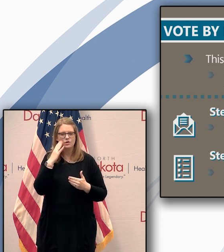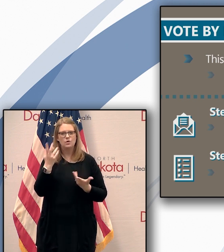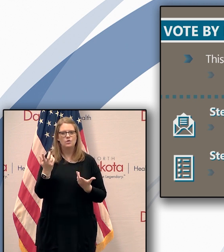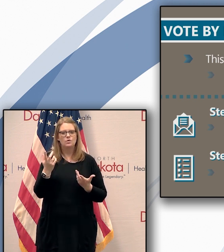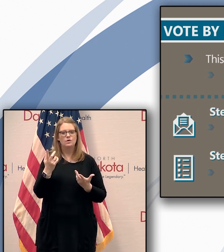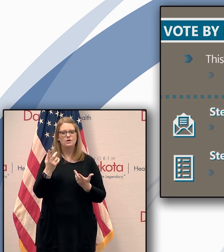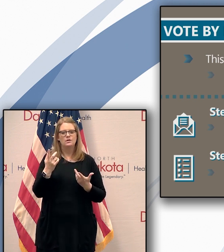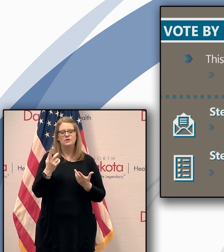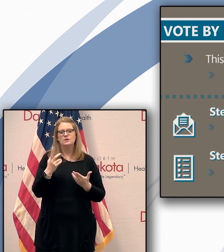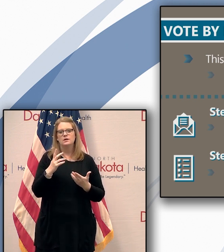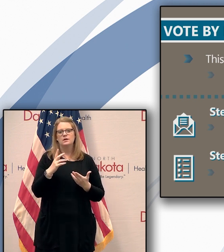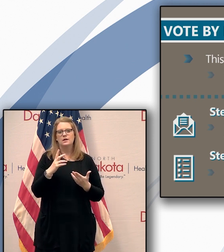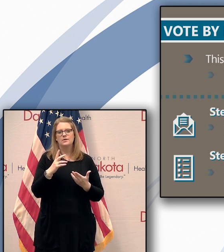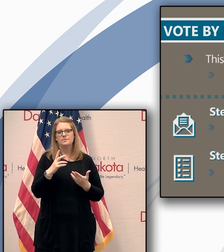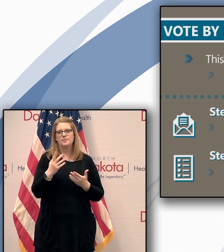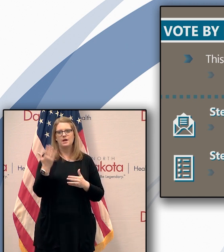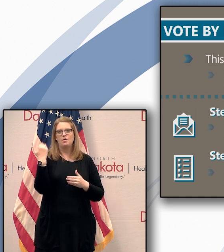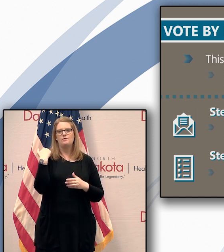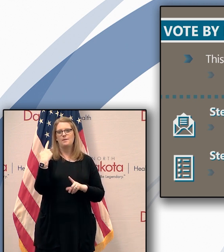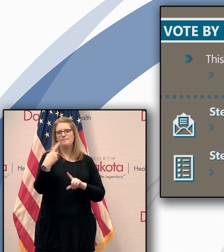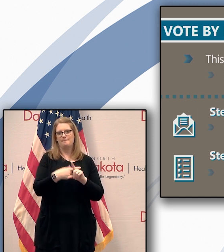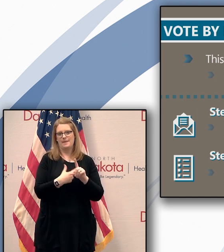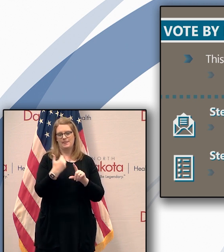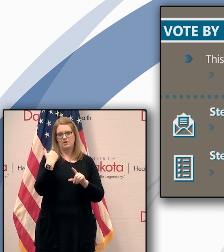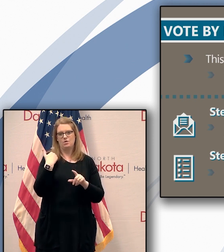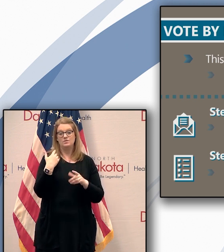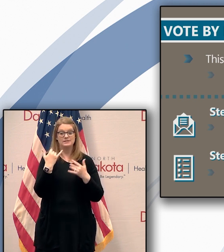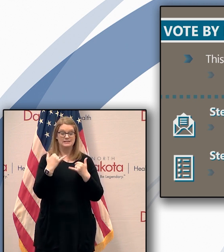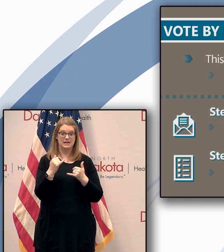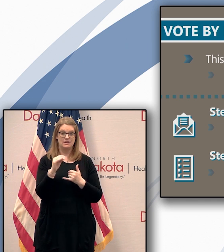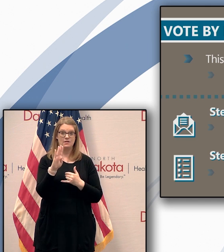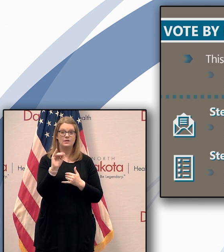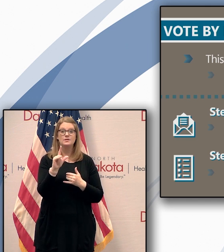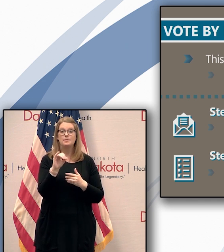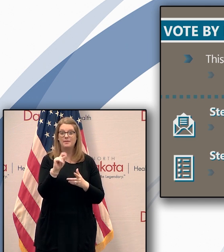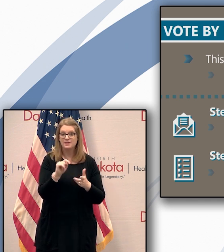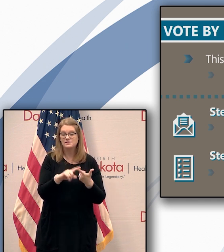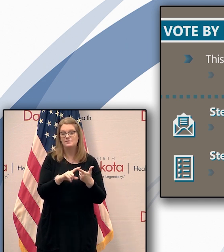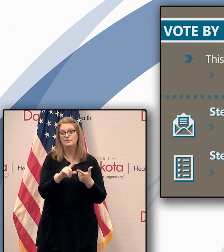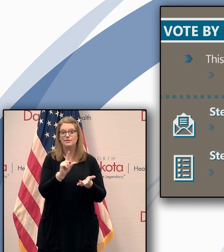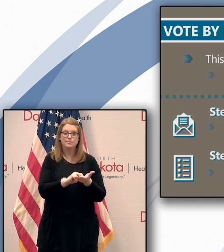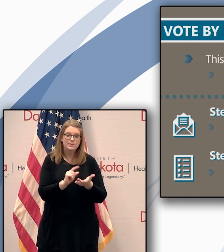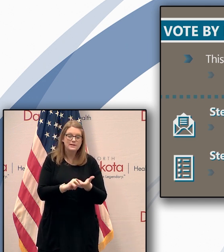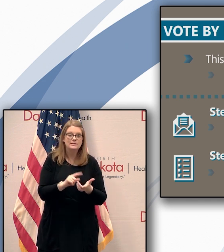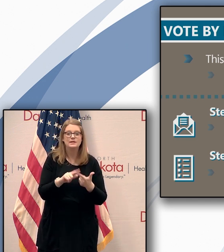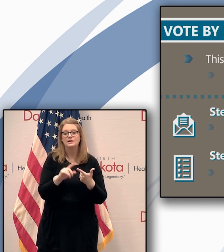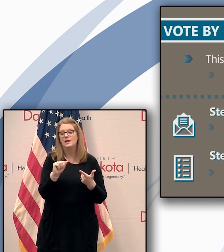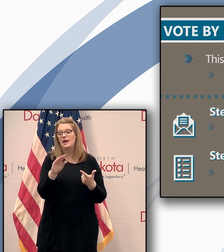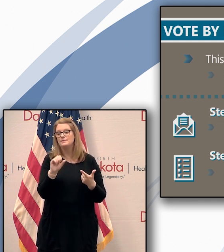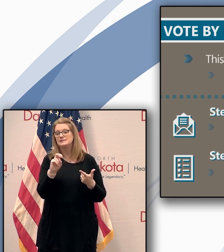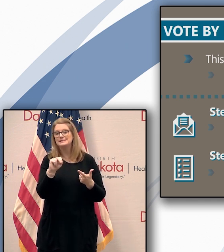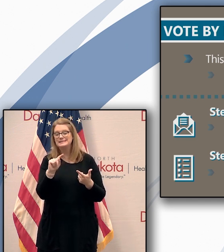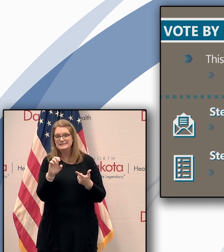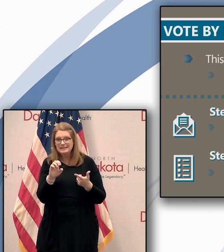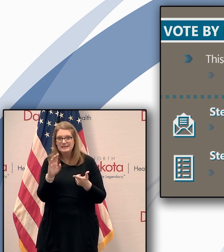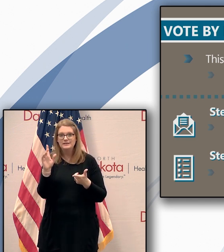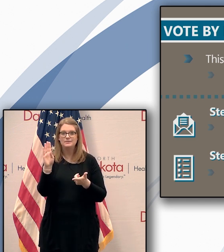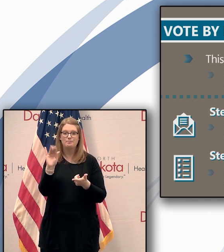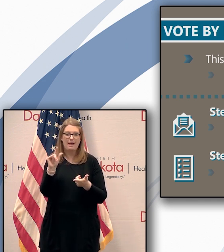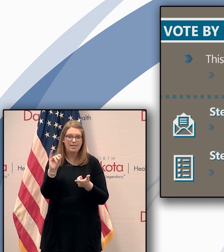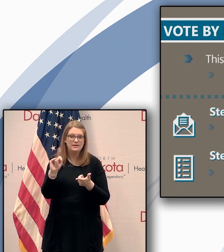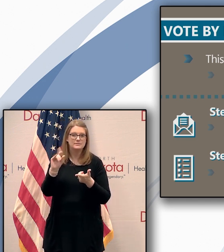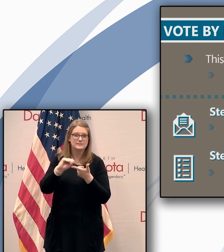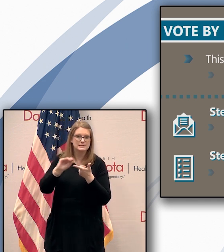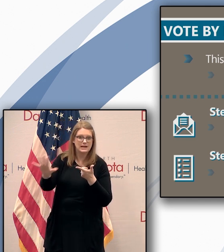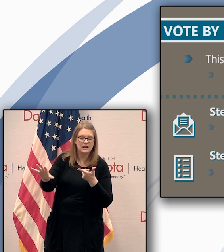early to do that over a month ago, ballots have to be prepared. There's absentee ballots that have to be sent out. And so we